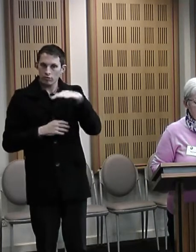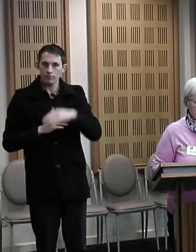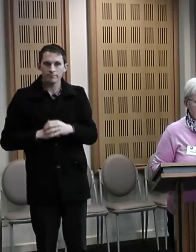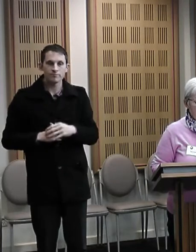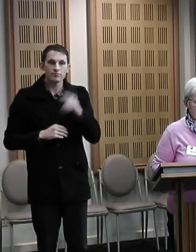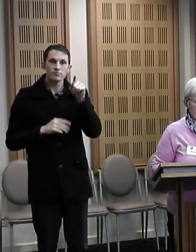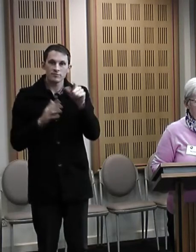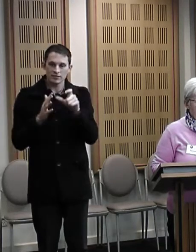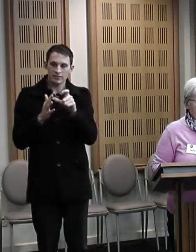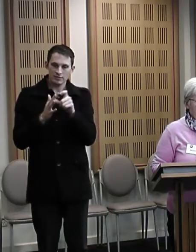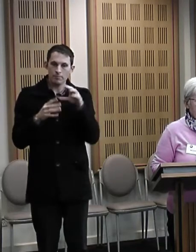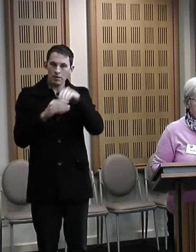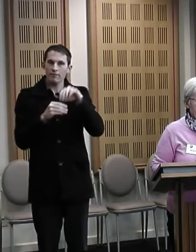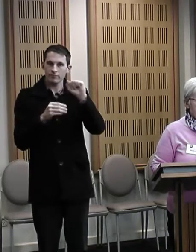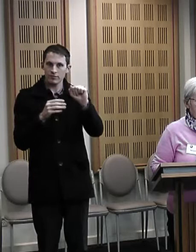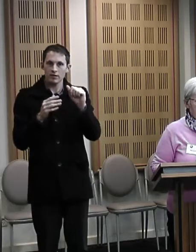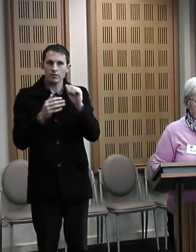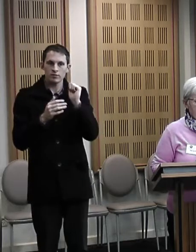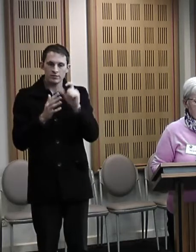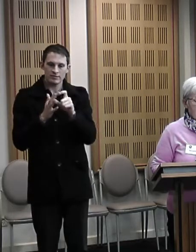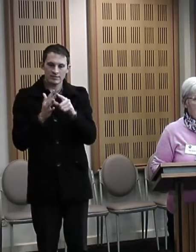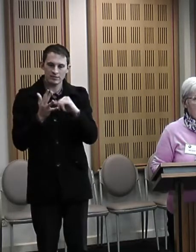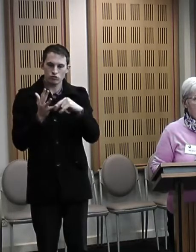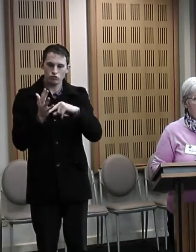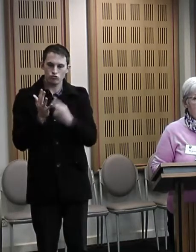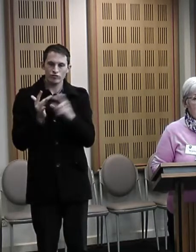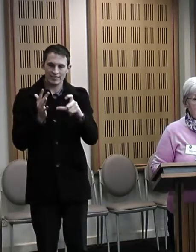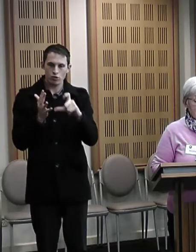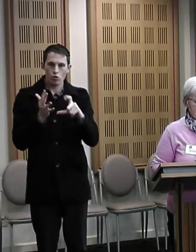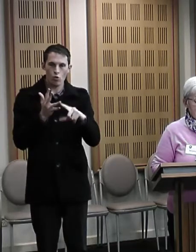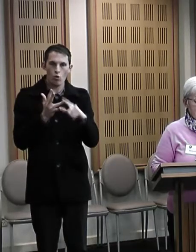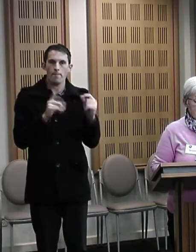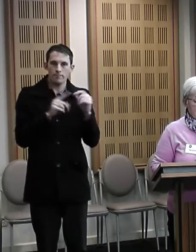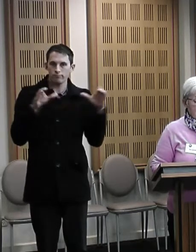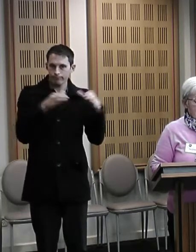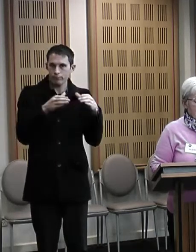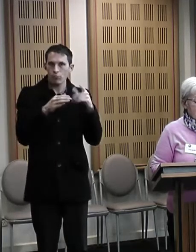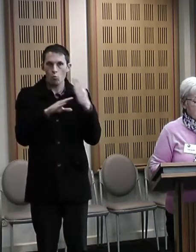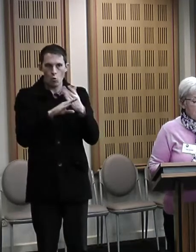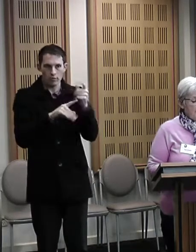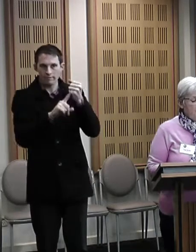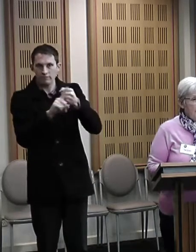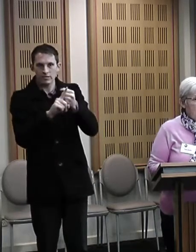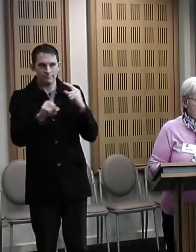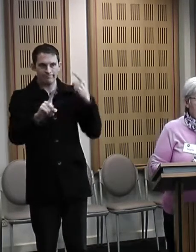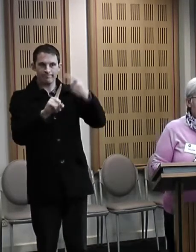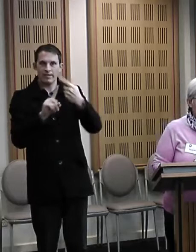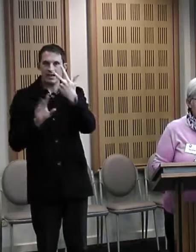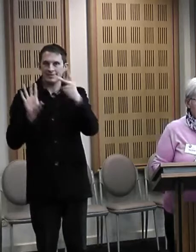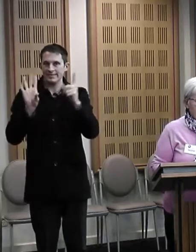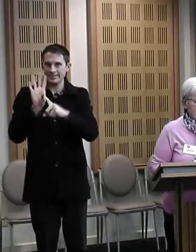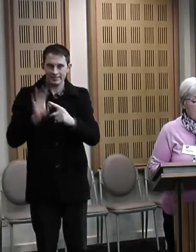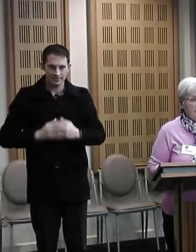Aboriginal Co-op and has been providing advocacy at the Co-op for eight years. This has been done without any